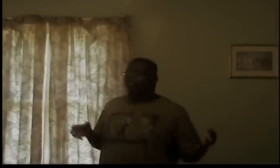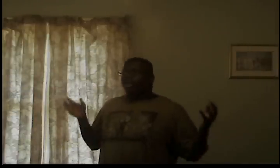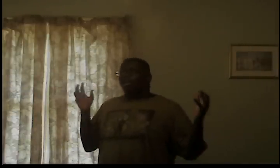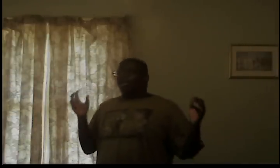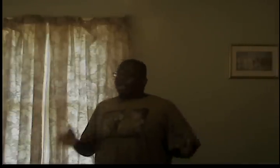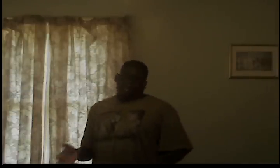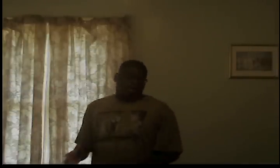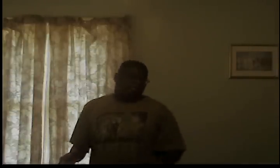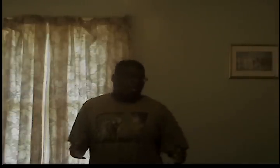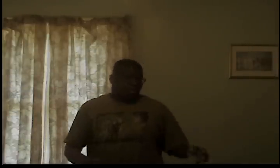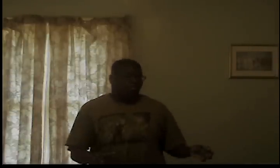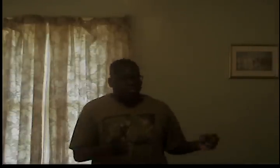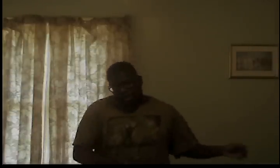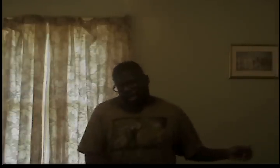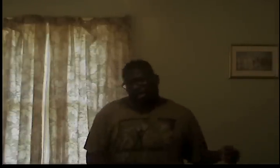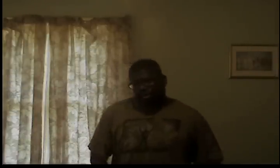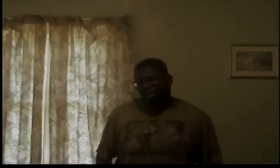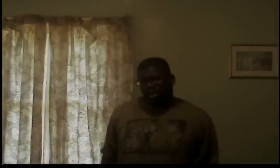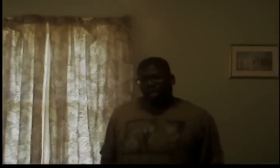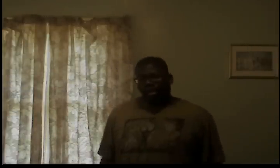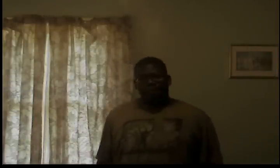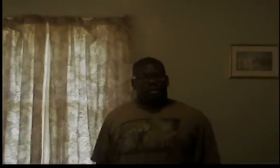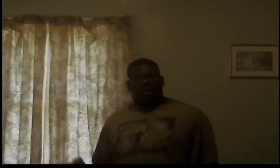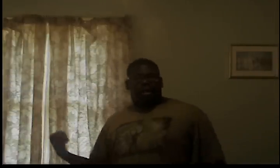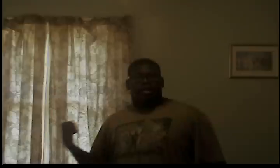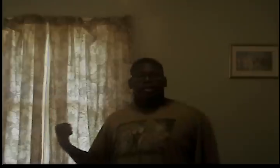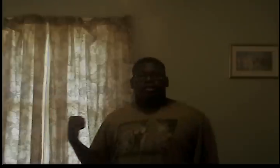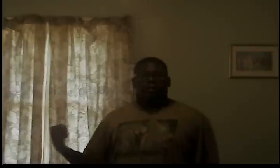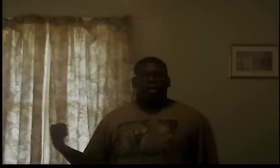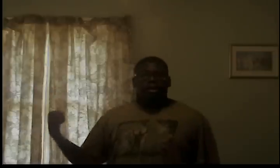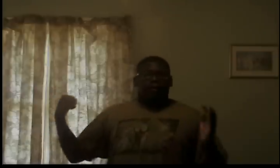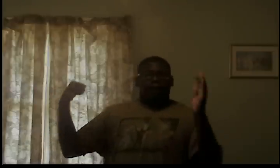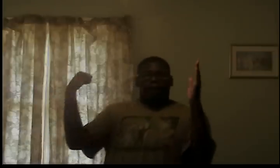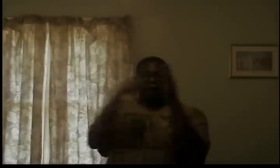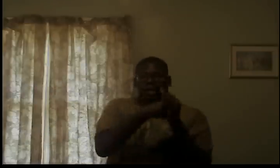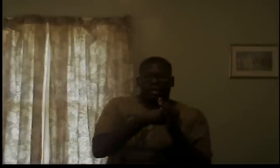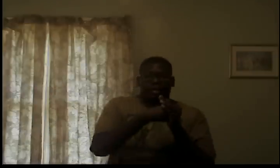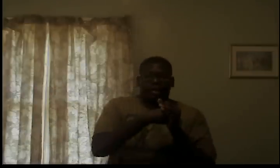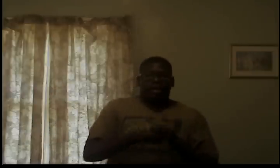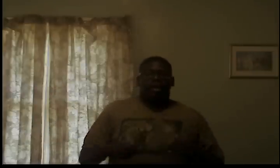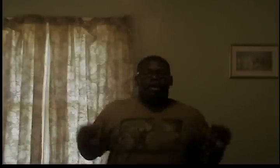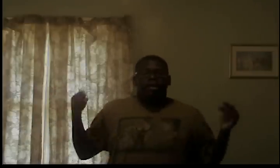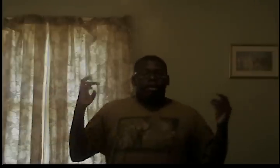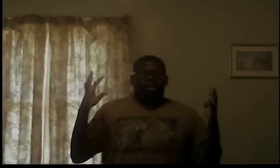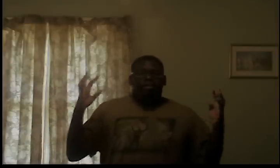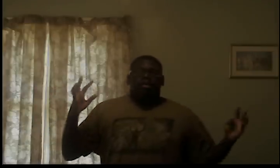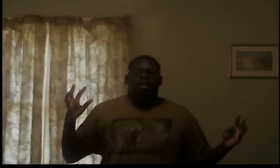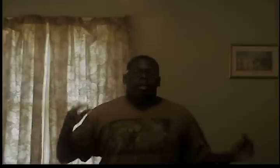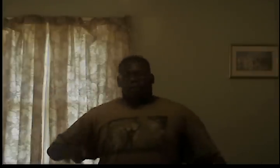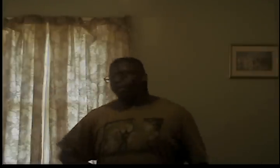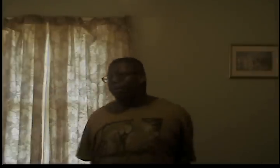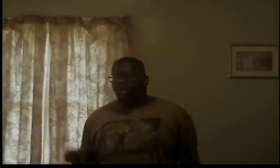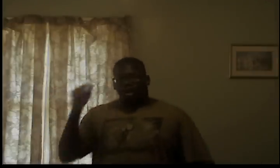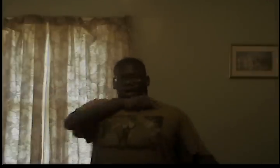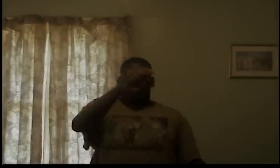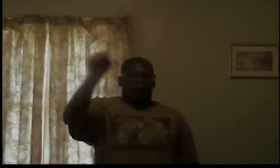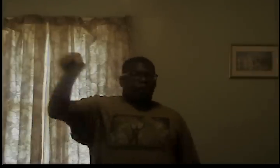that that crap takes over real action that means if I hit you in the face physically doesn't mean shit but if I call you a